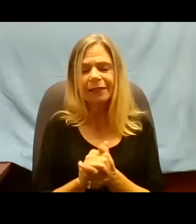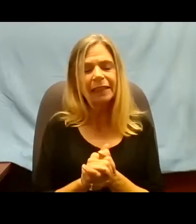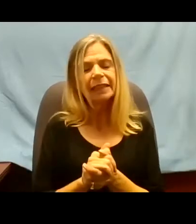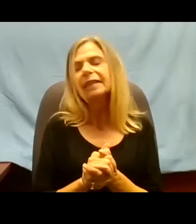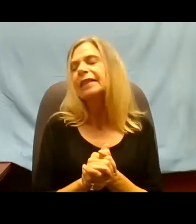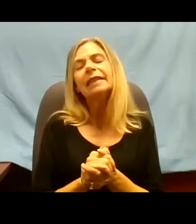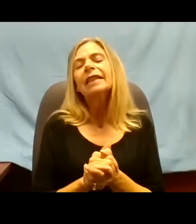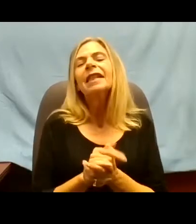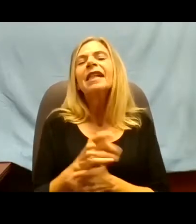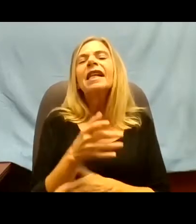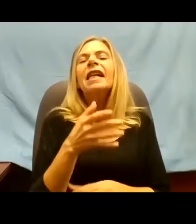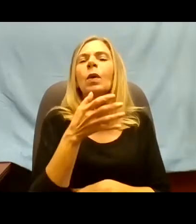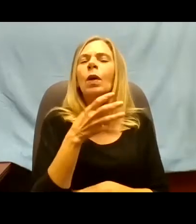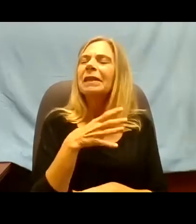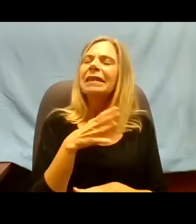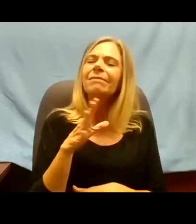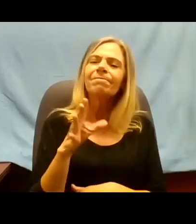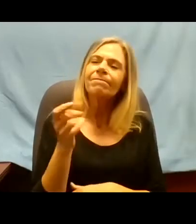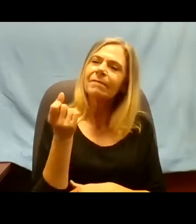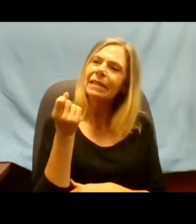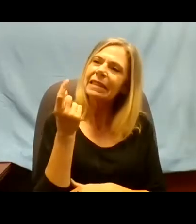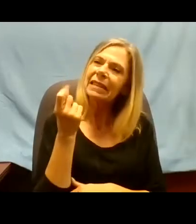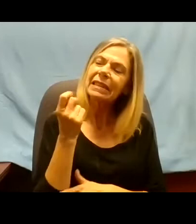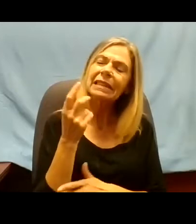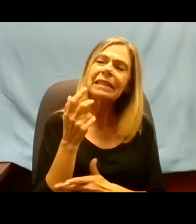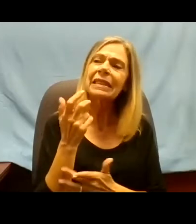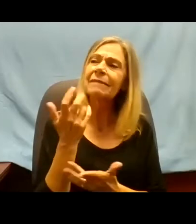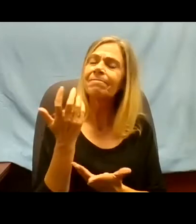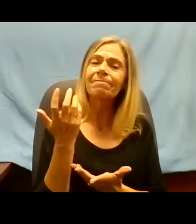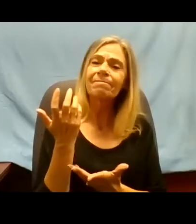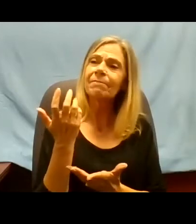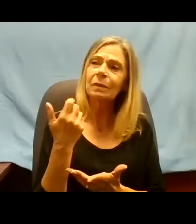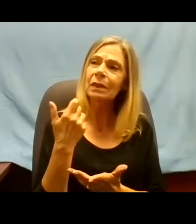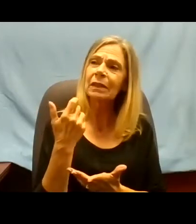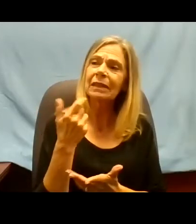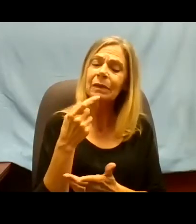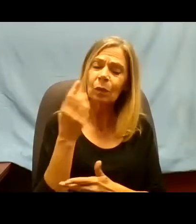they're going to have a few problems.